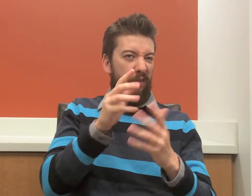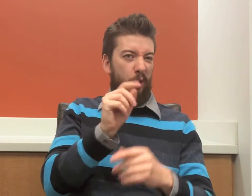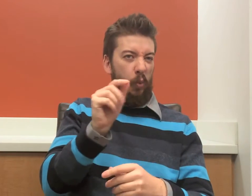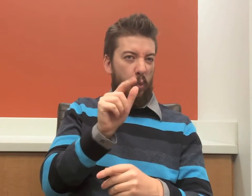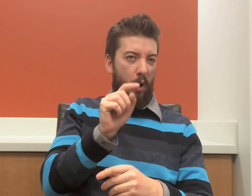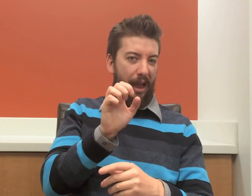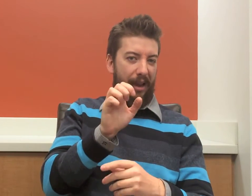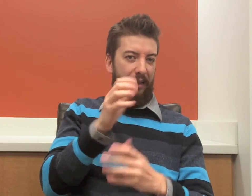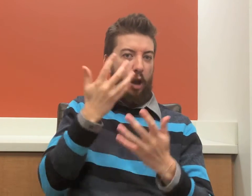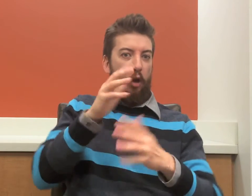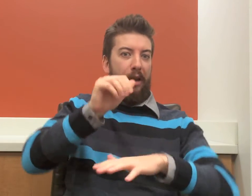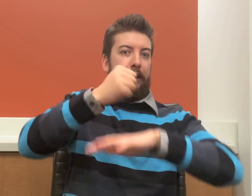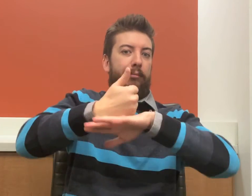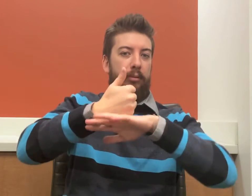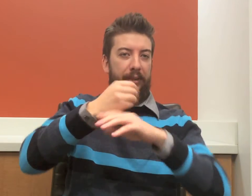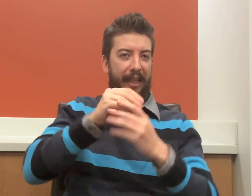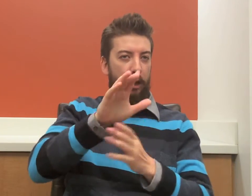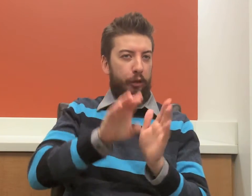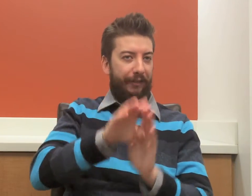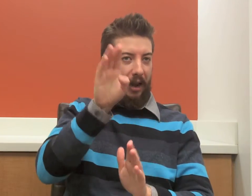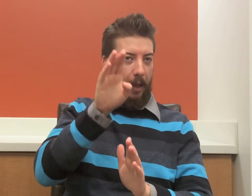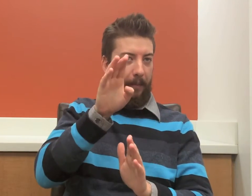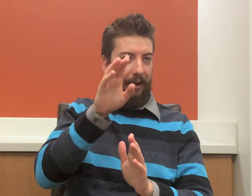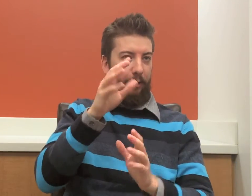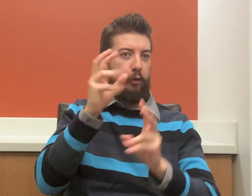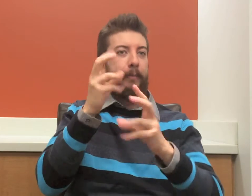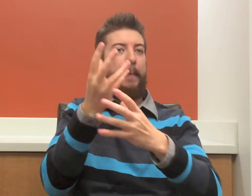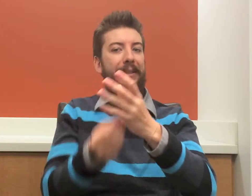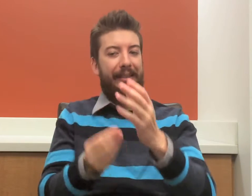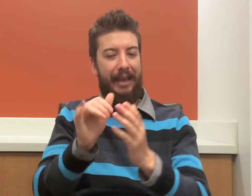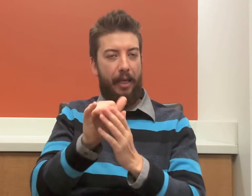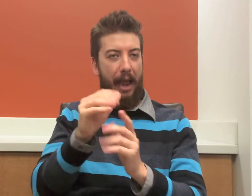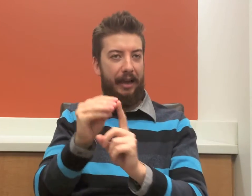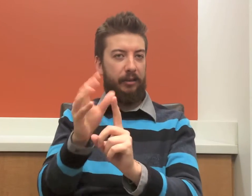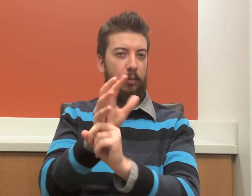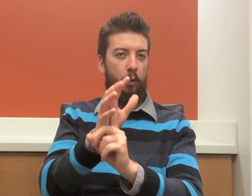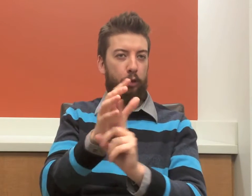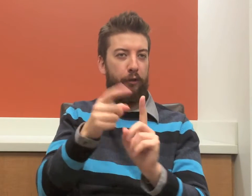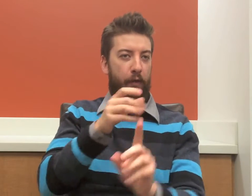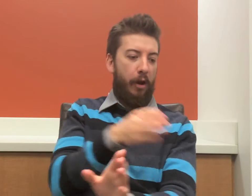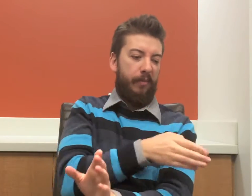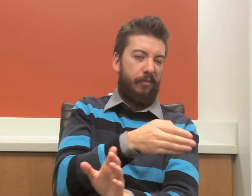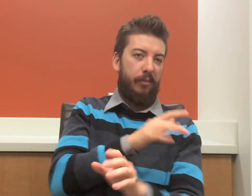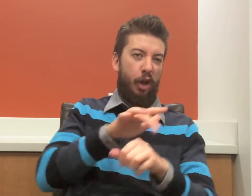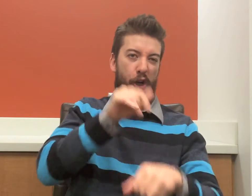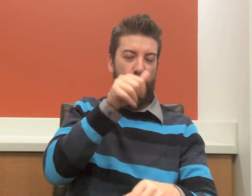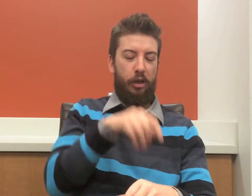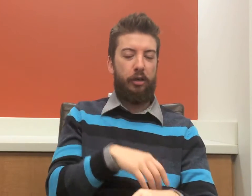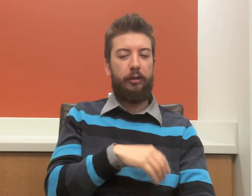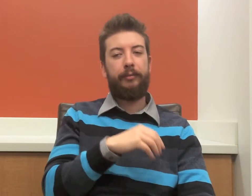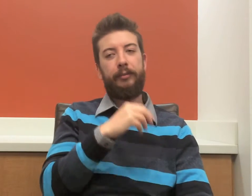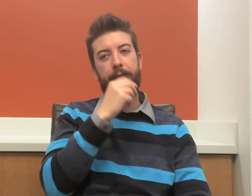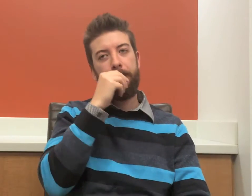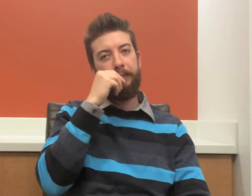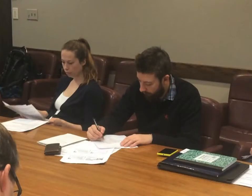interventions are established, they've already missed critical phases of their development because they haven't had exposure to an accessible language.